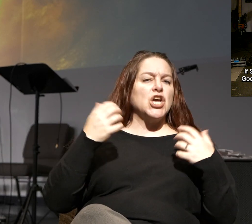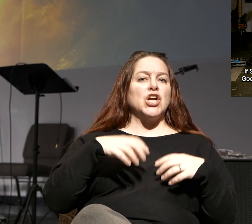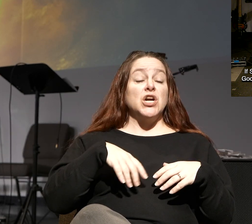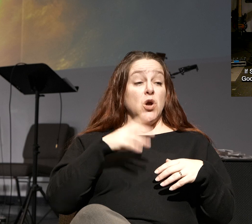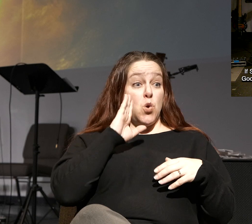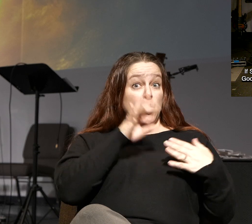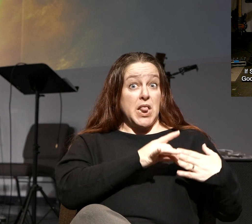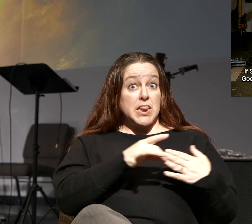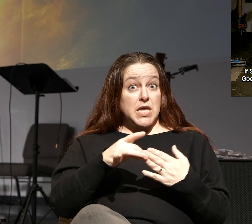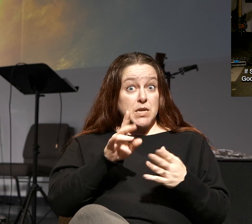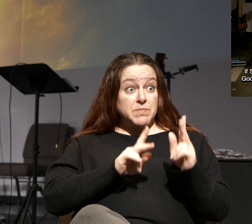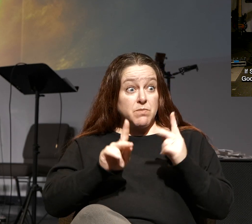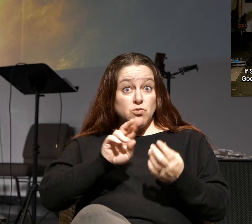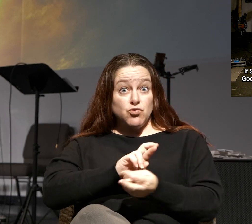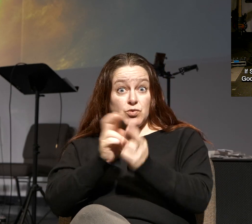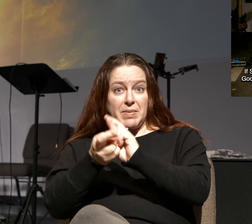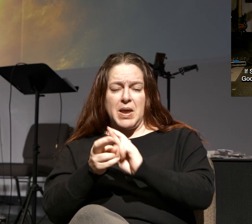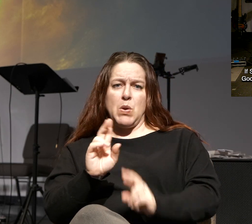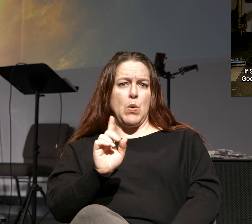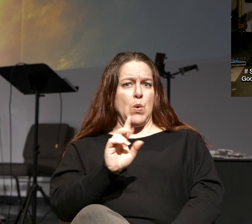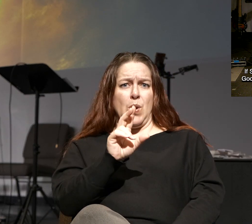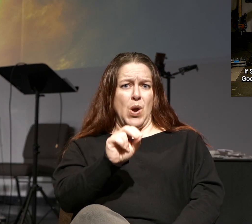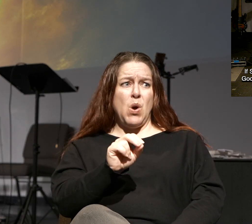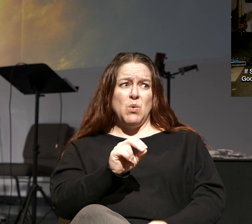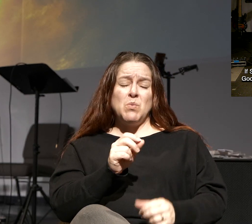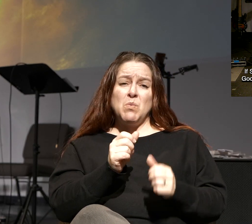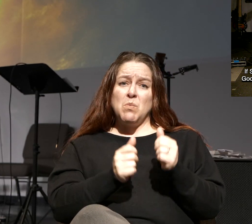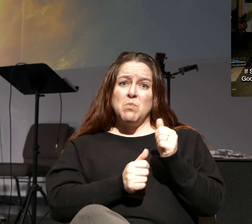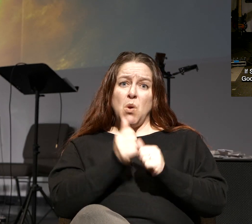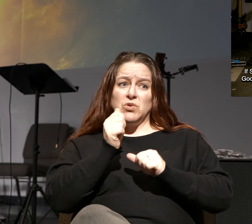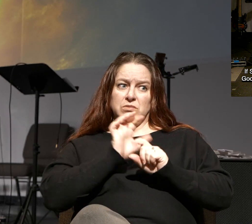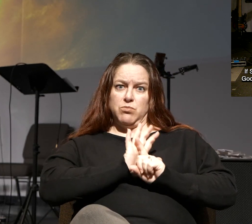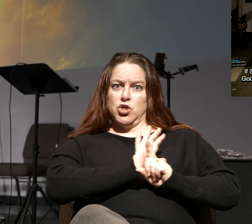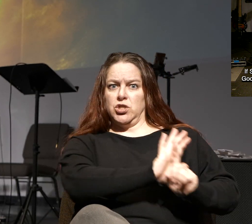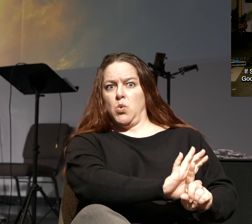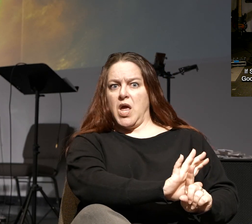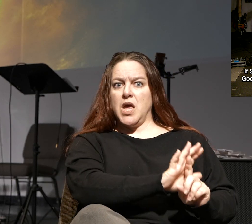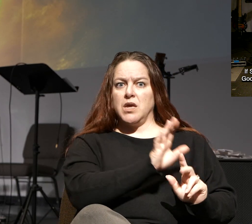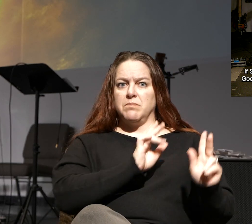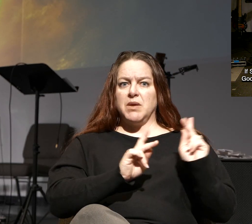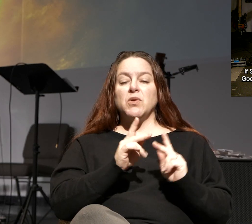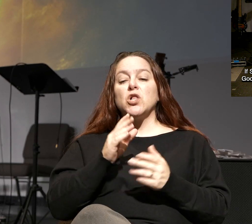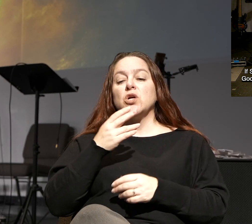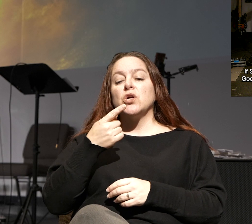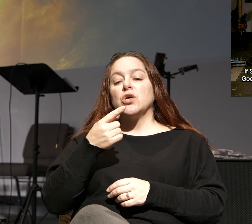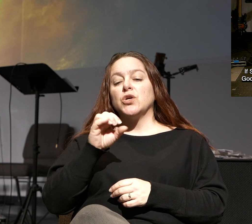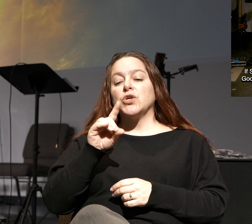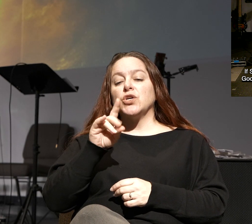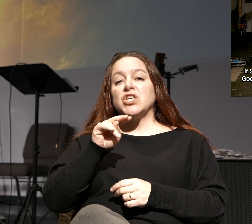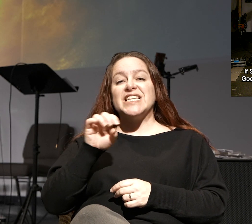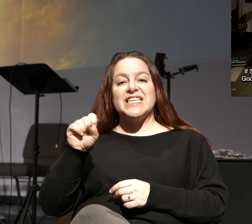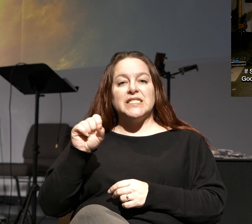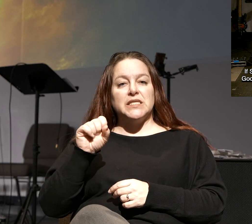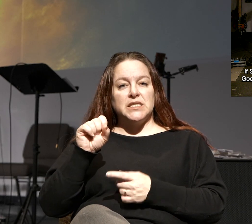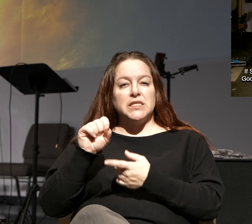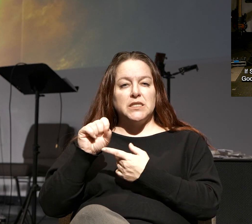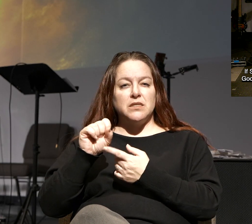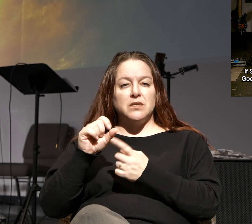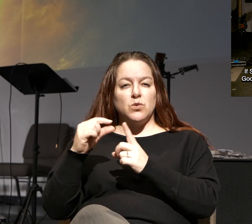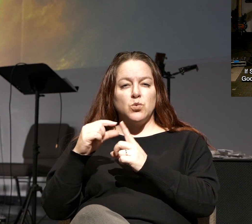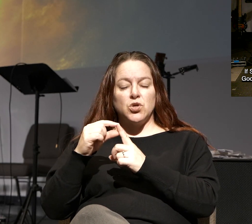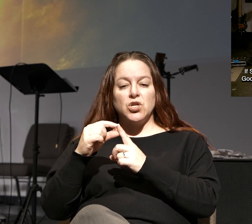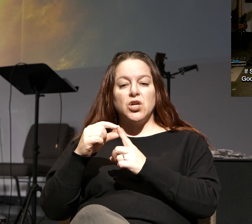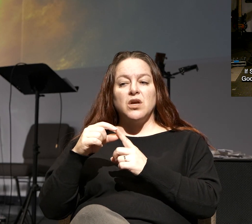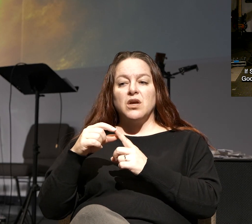to repentance. Actually, it doesn't. It pushes a lot of people away, but it's the goodness of God. The word goodness here, it is an invitation